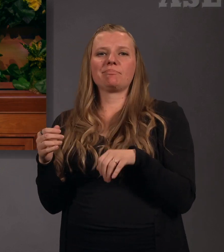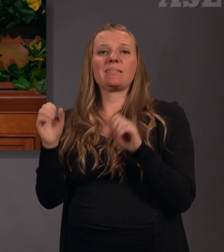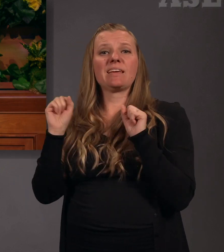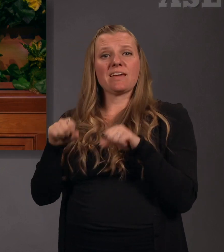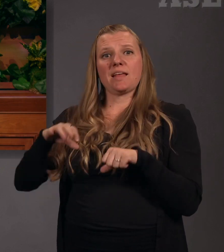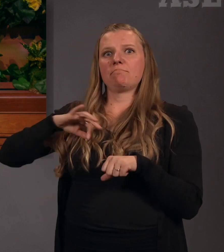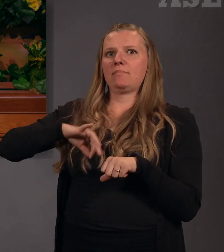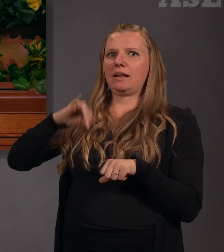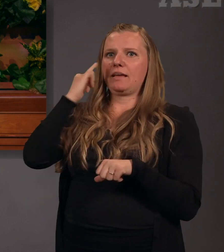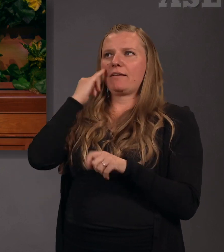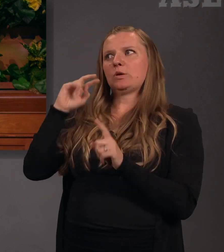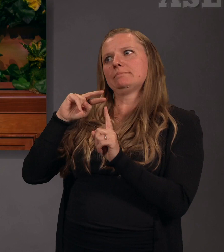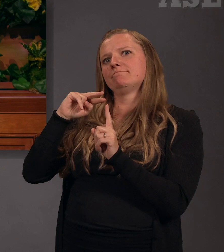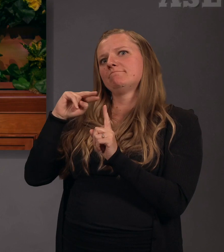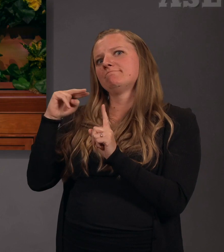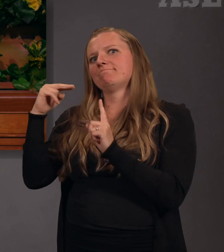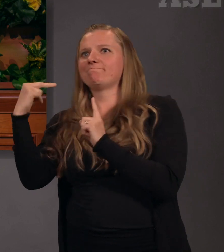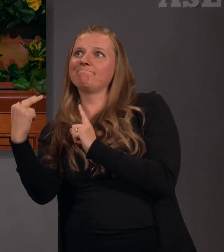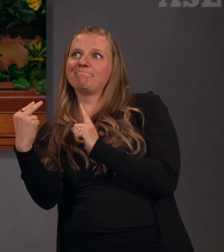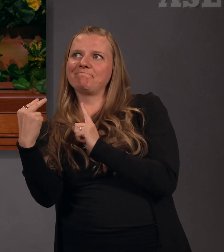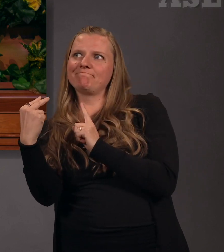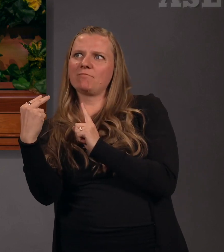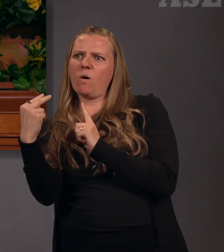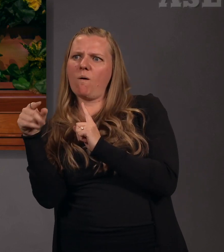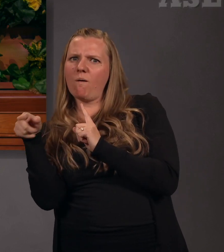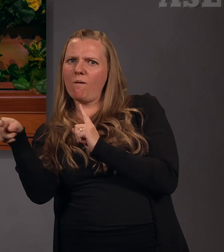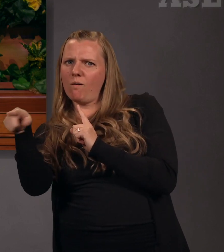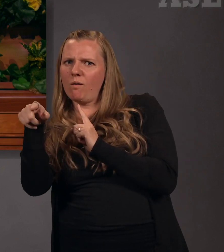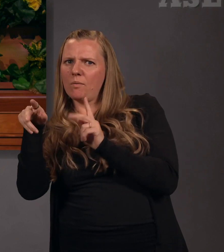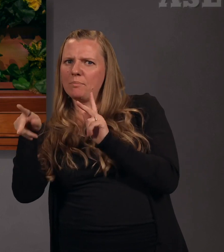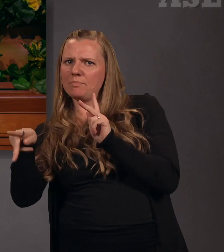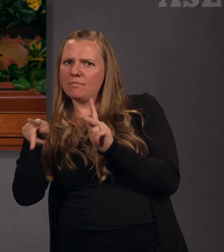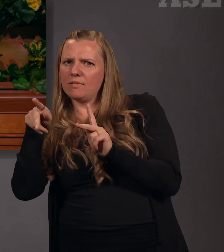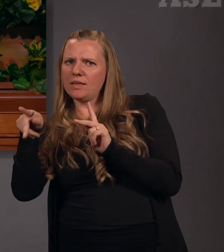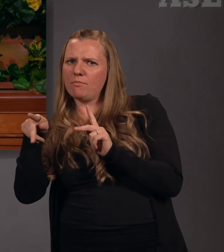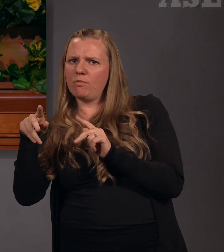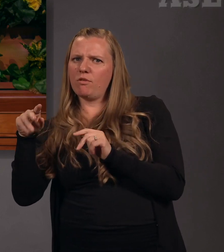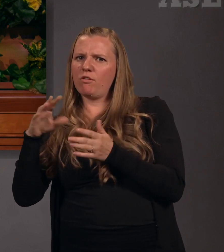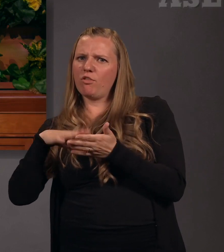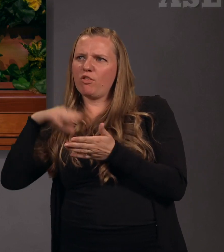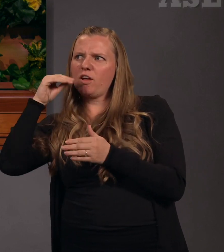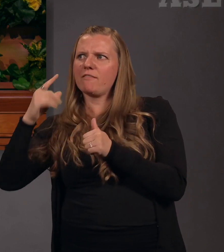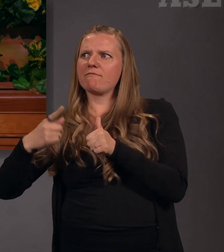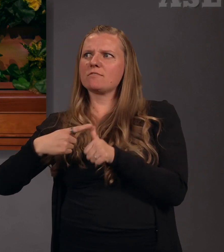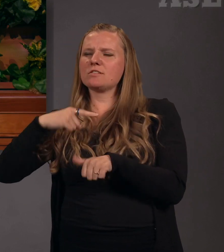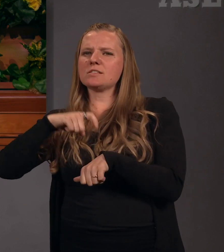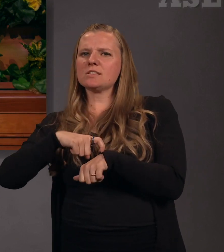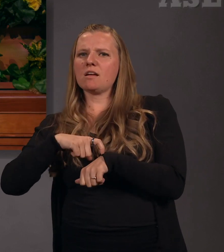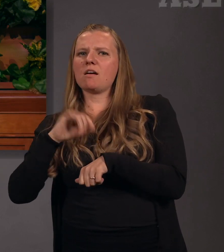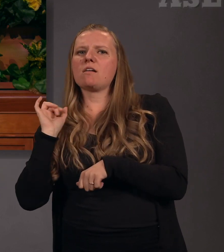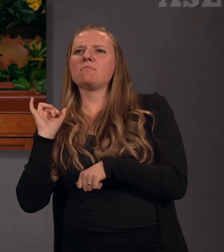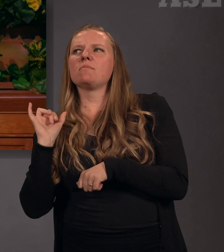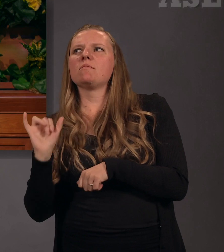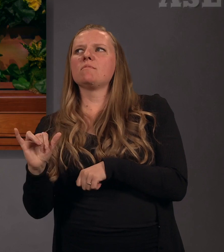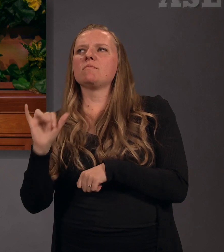it is helpful when we see them through the eyes of those who learn about them for the very first time.